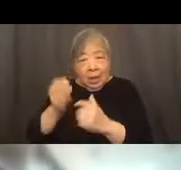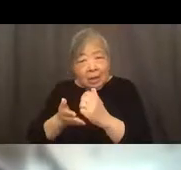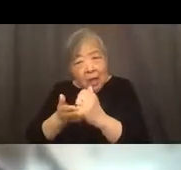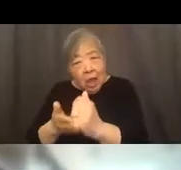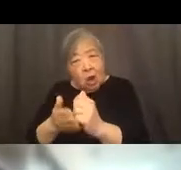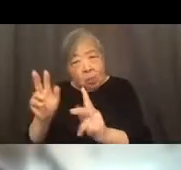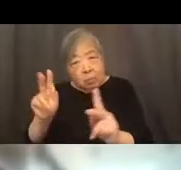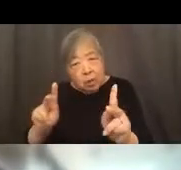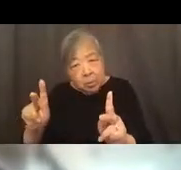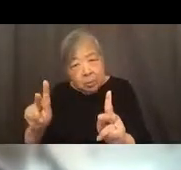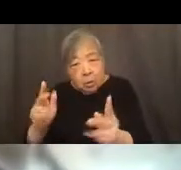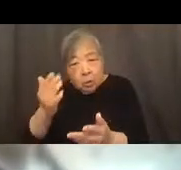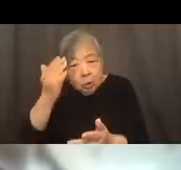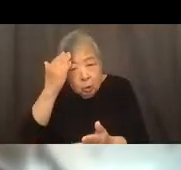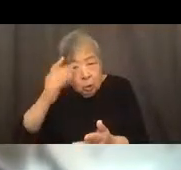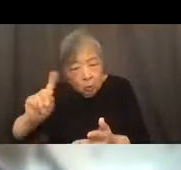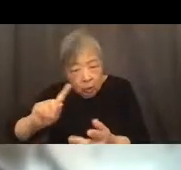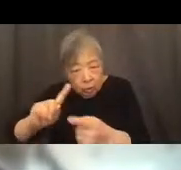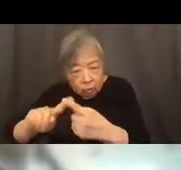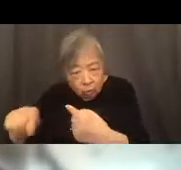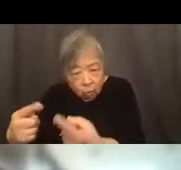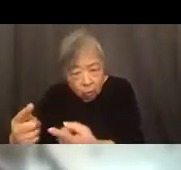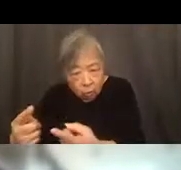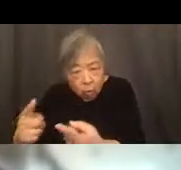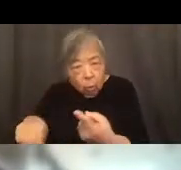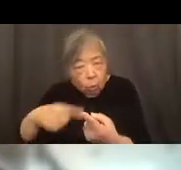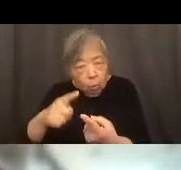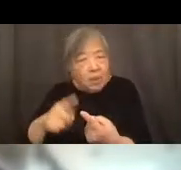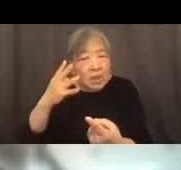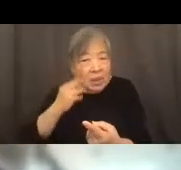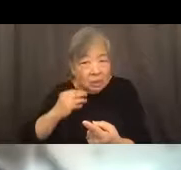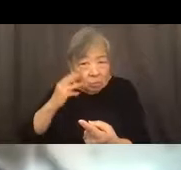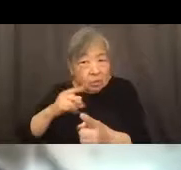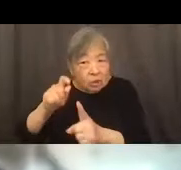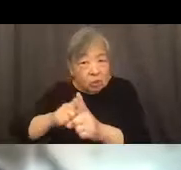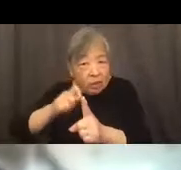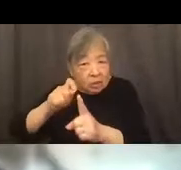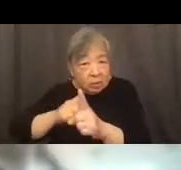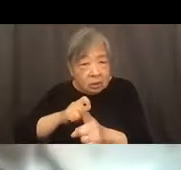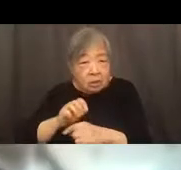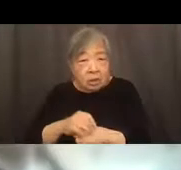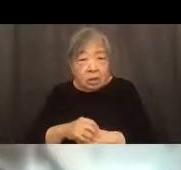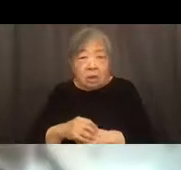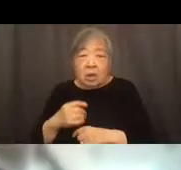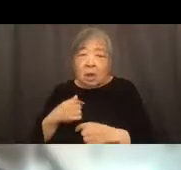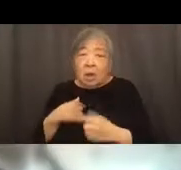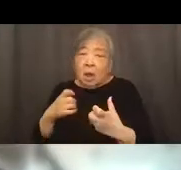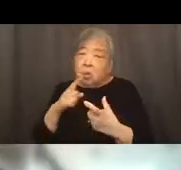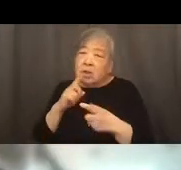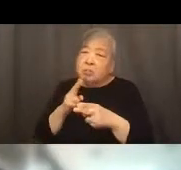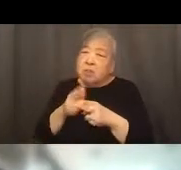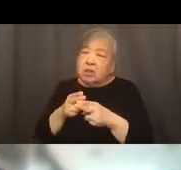uh, know where to go if they're experiencing harassment. And, um, just want to mention briefly